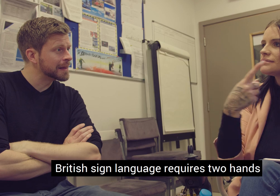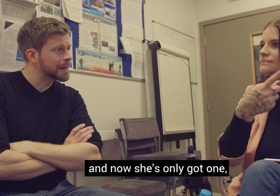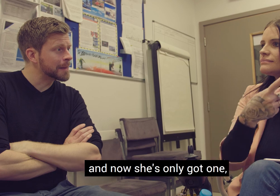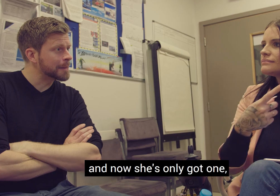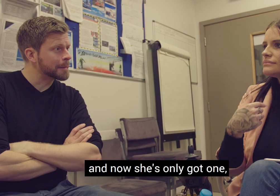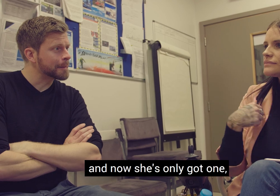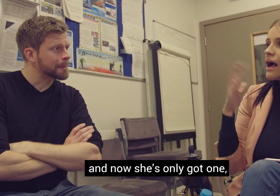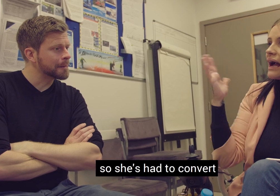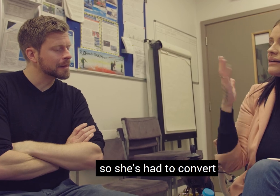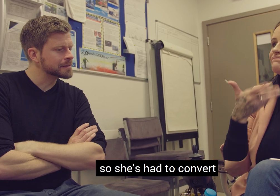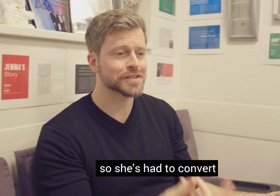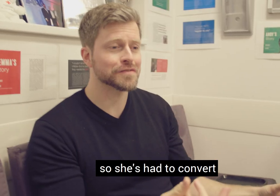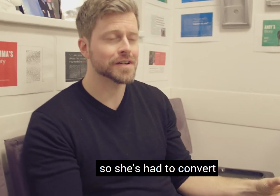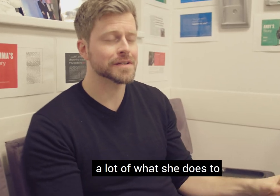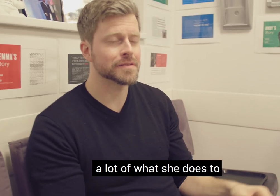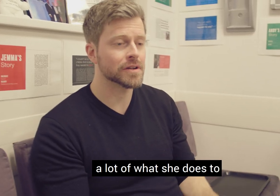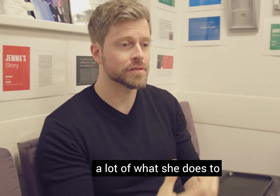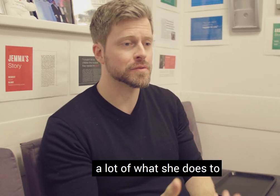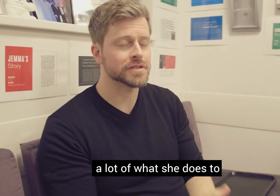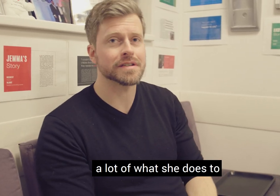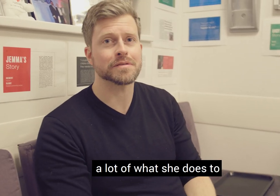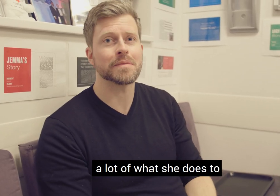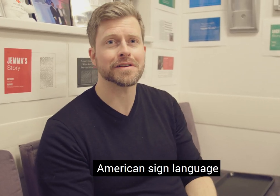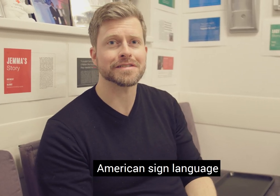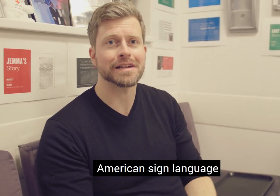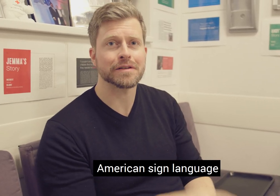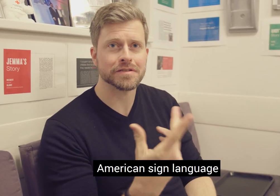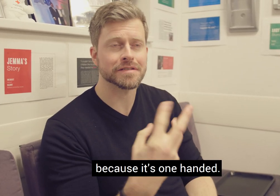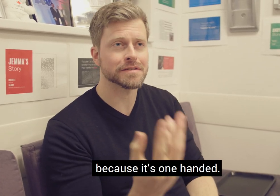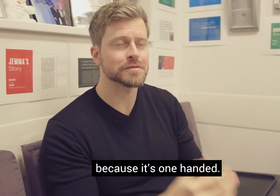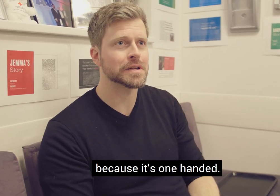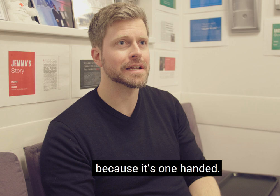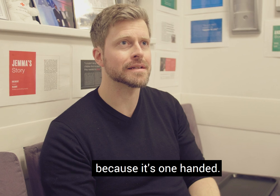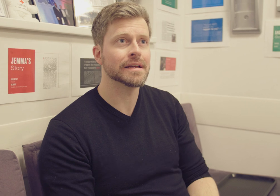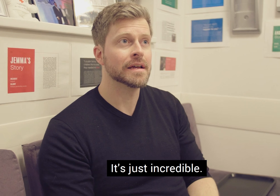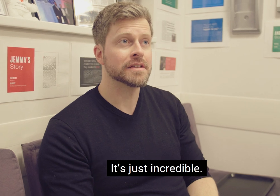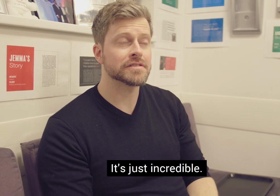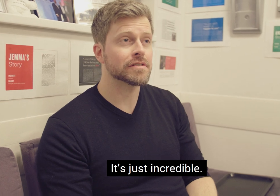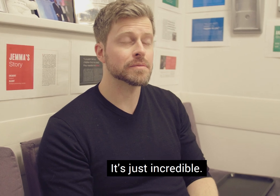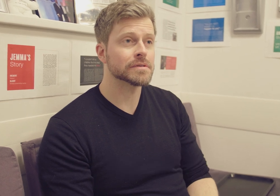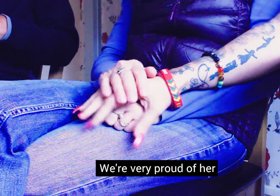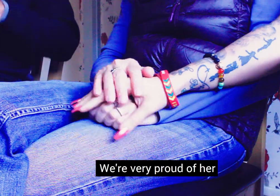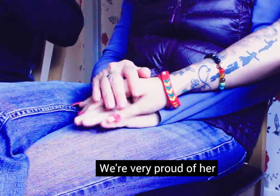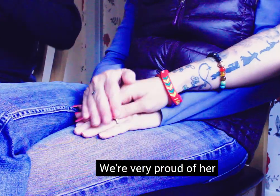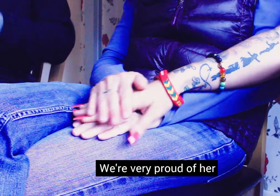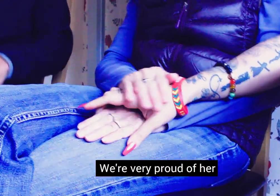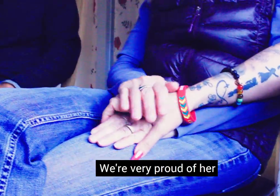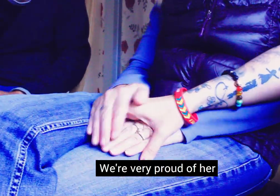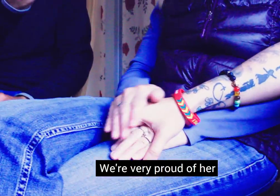hands. She's only got one, so she's had to convert a lot of what she does to American Sign Language because it's one handed. It's just incredible. We're very proud of her.